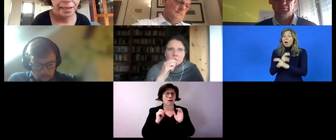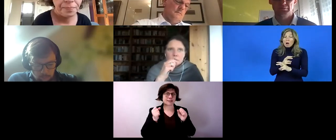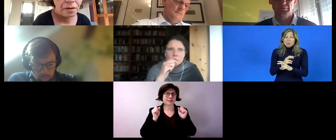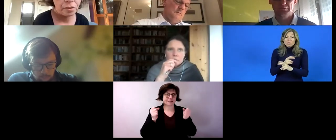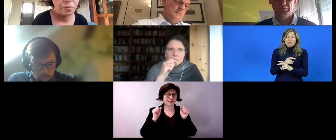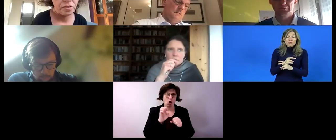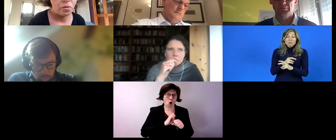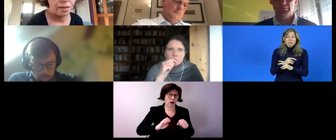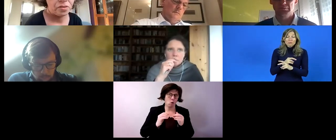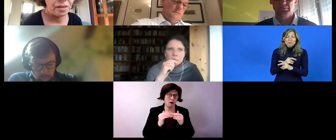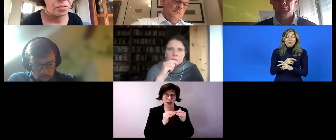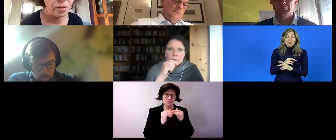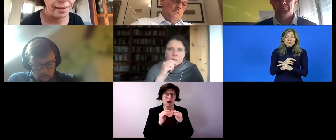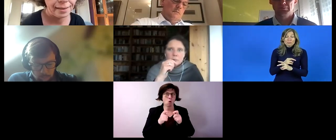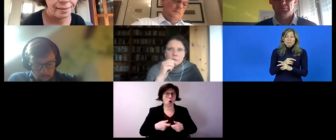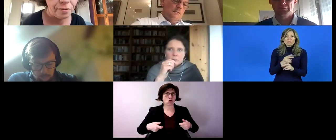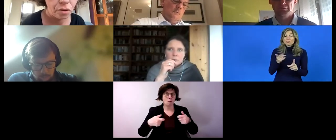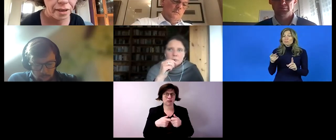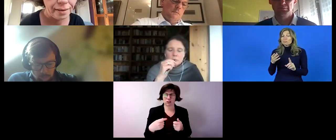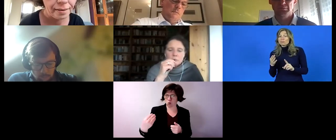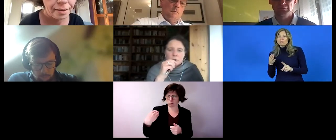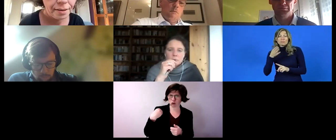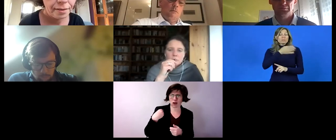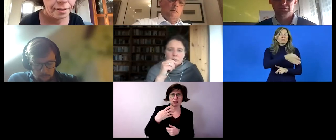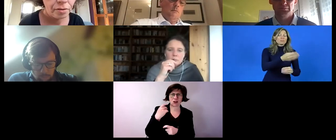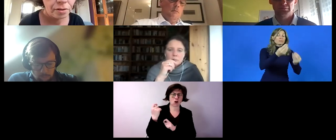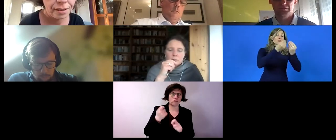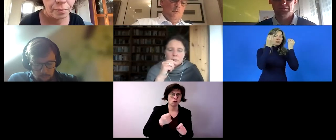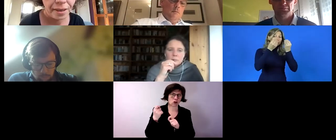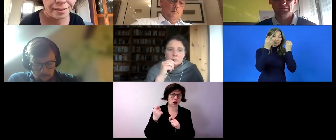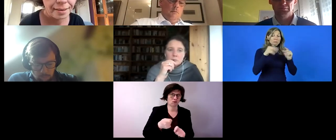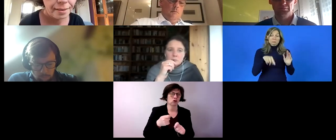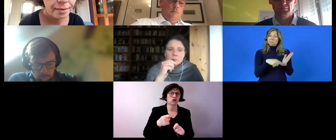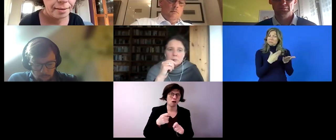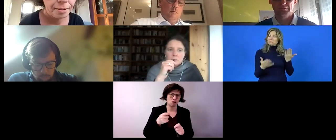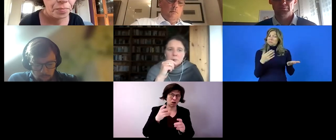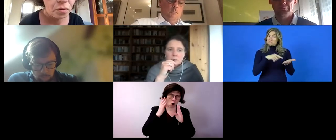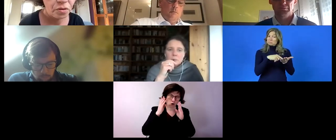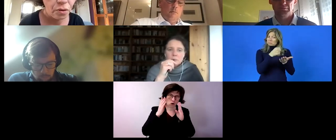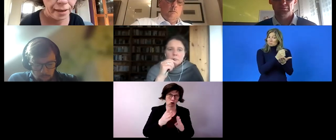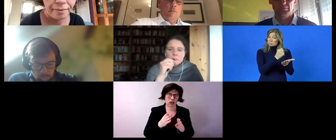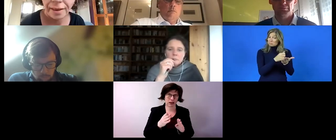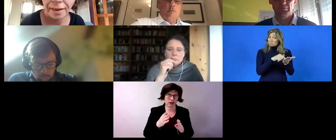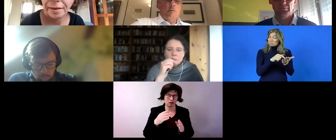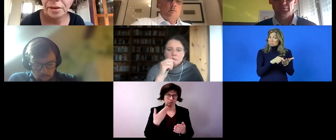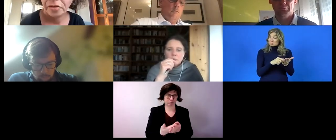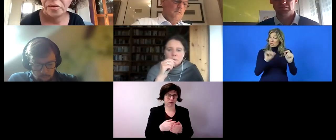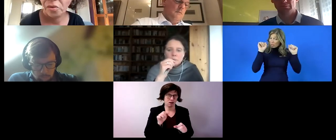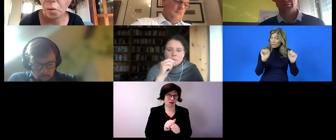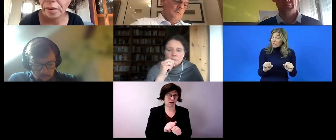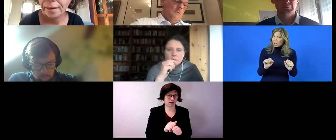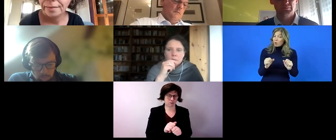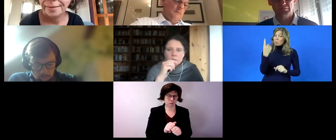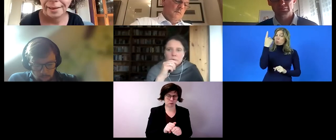get education in one of those countries uh could this passport be used the commission said um that